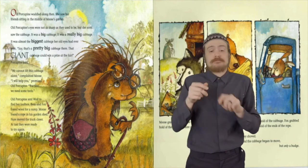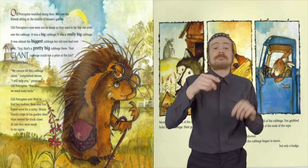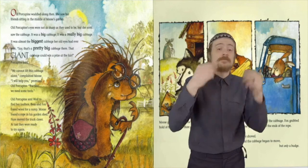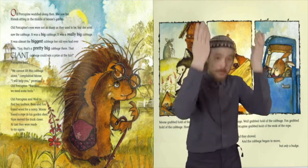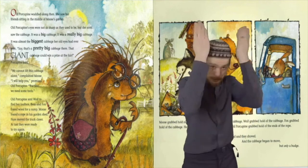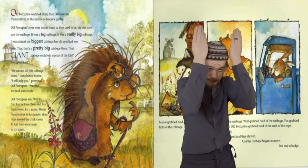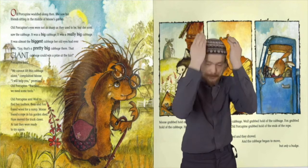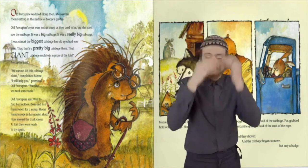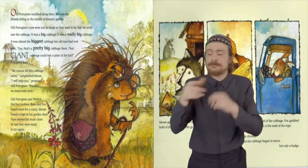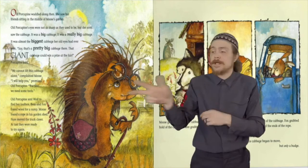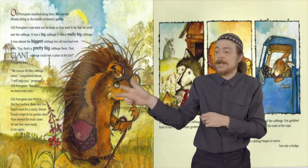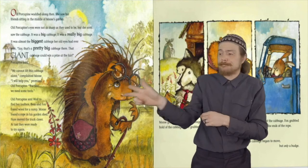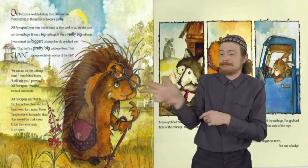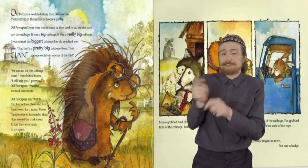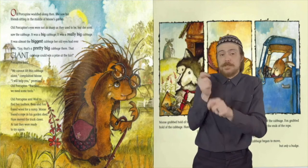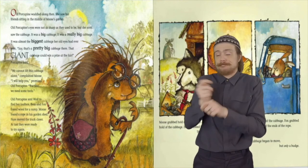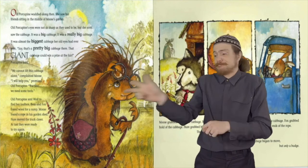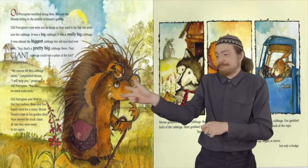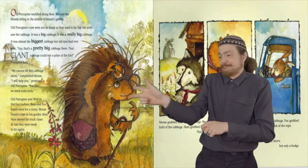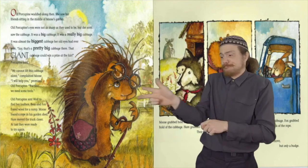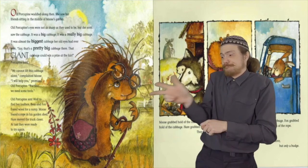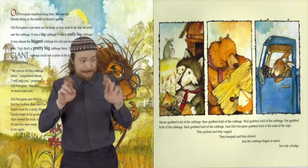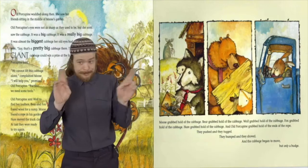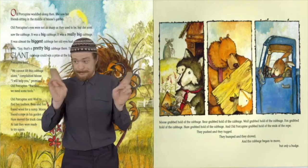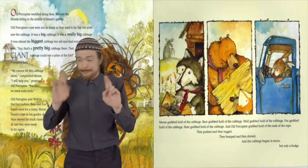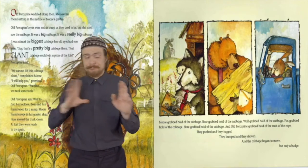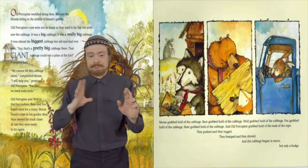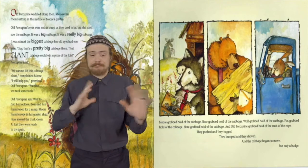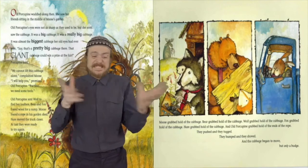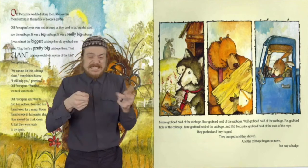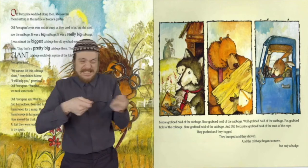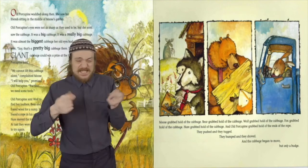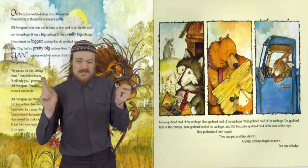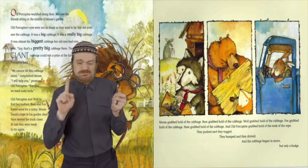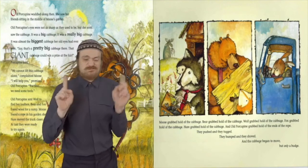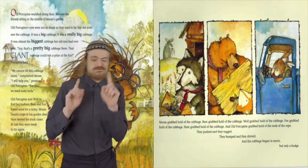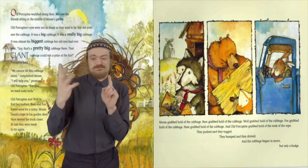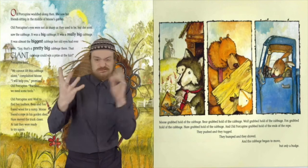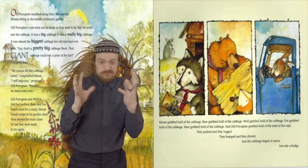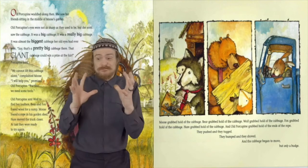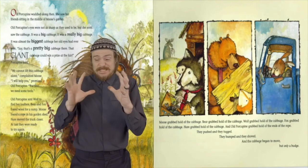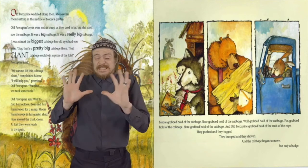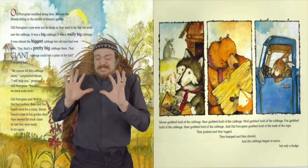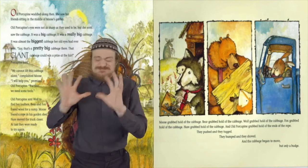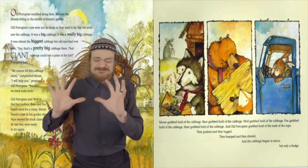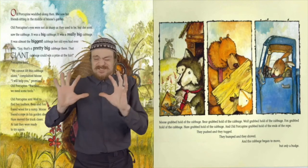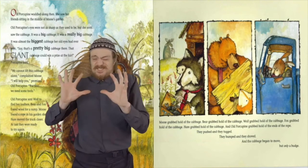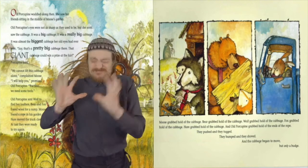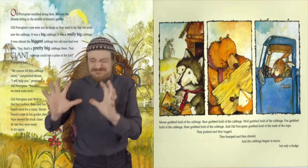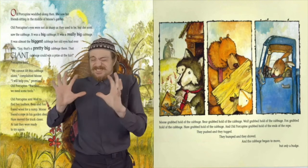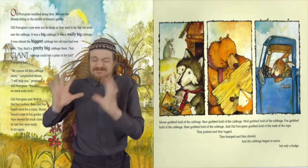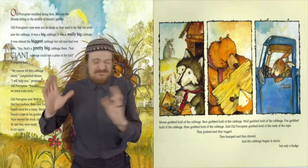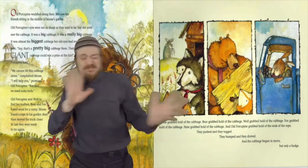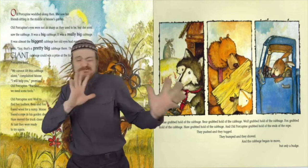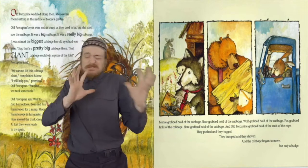Hare moved the truck closer. At last, they were ready to try again. Moose grabbed hold of the cabbage.